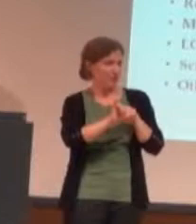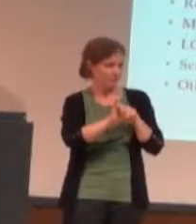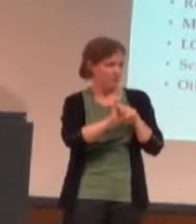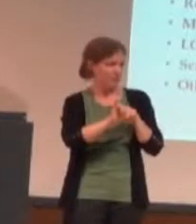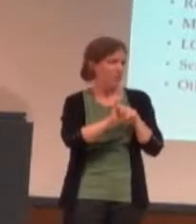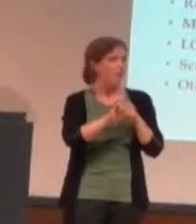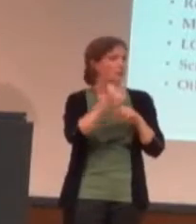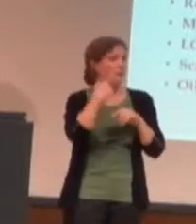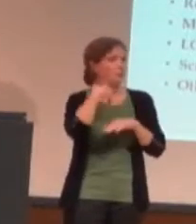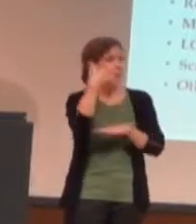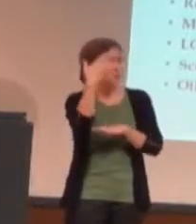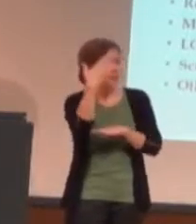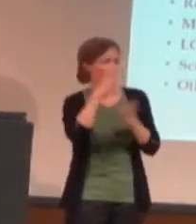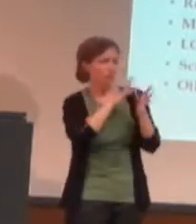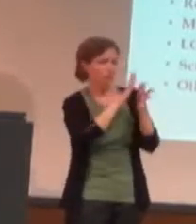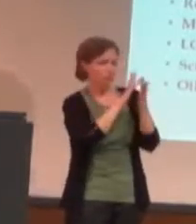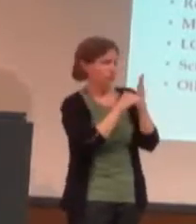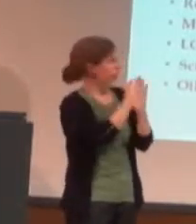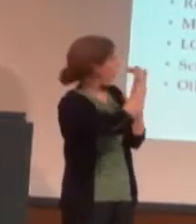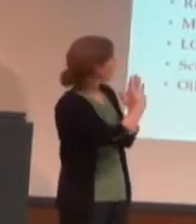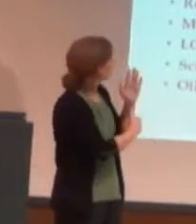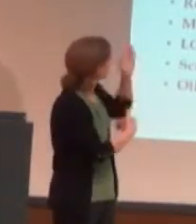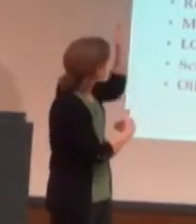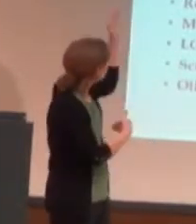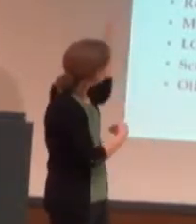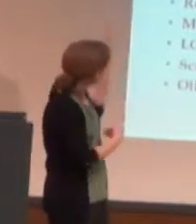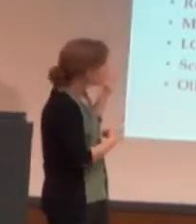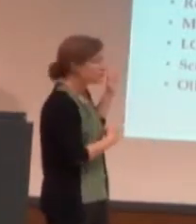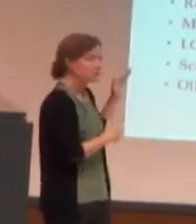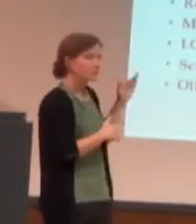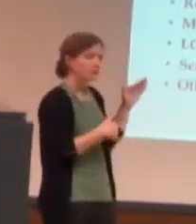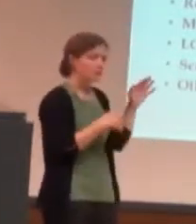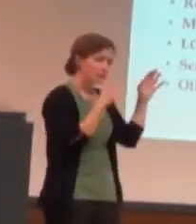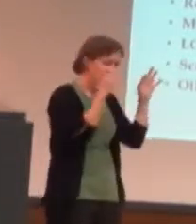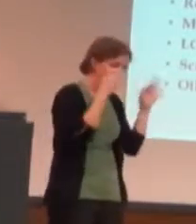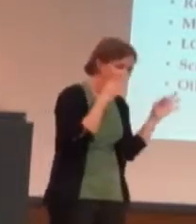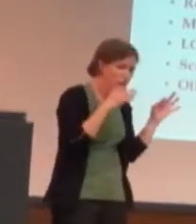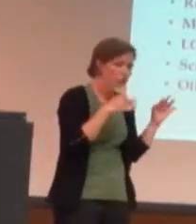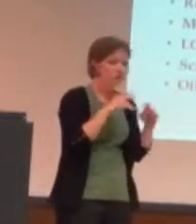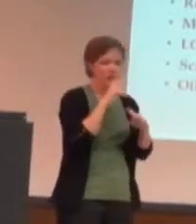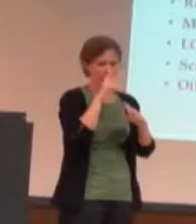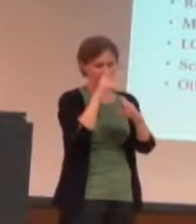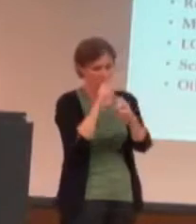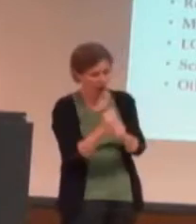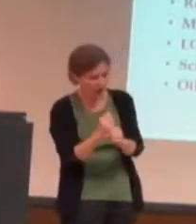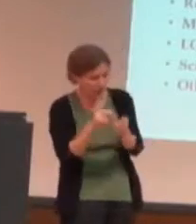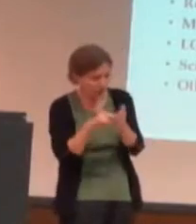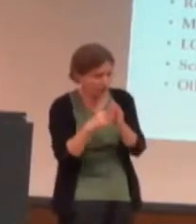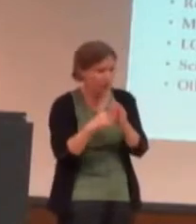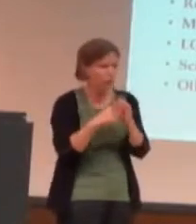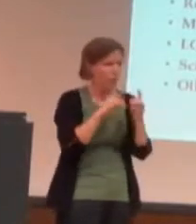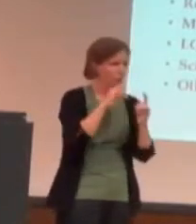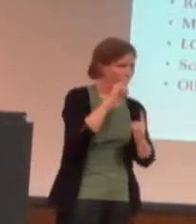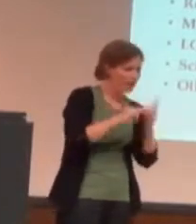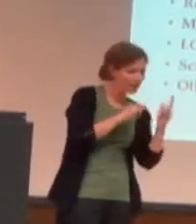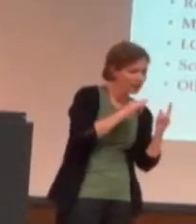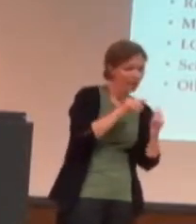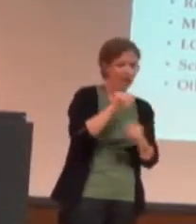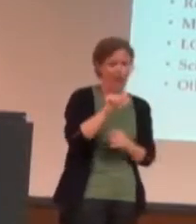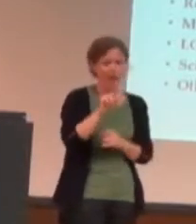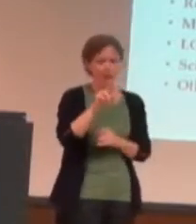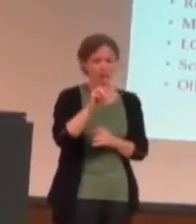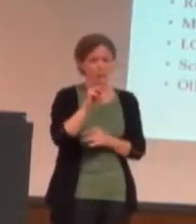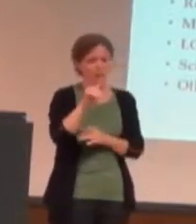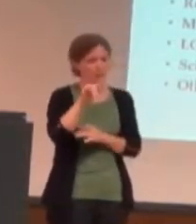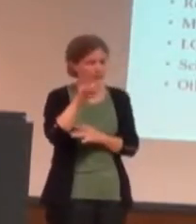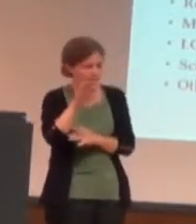you're going to be presenting. So, can cover the definitions, attraction, romantic, aromantic,